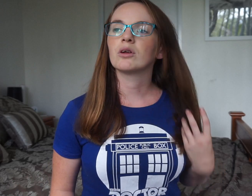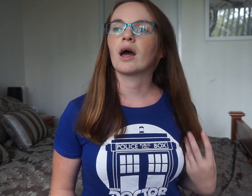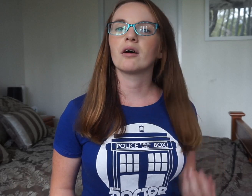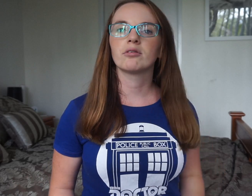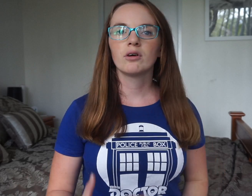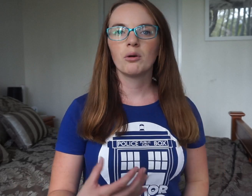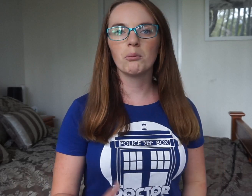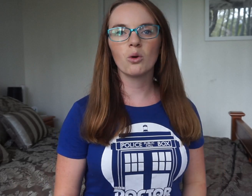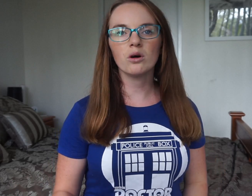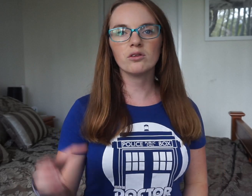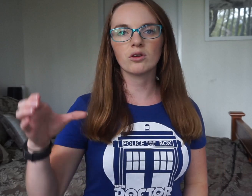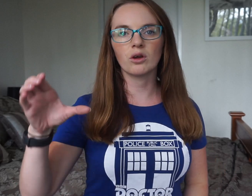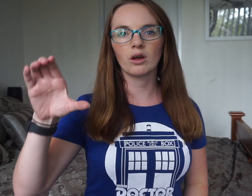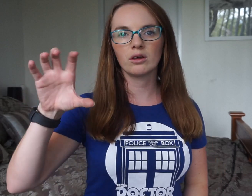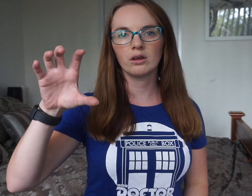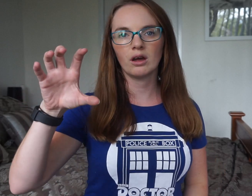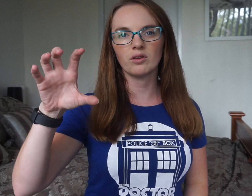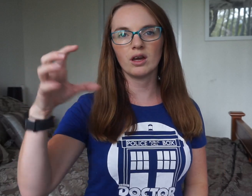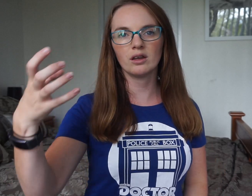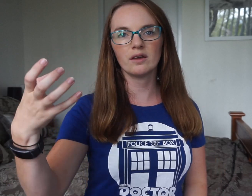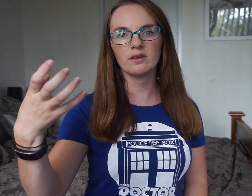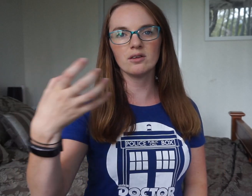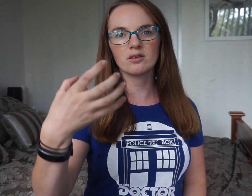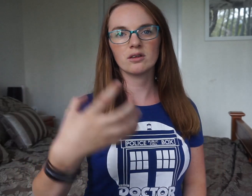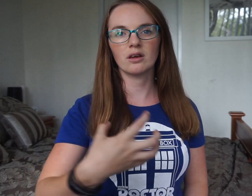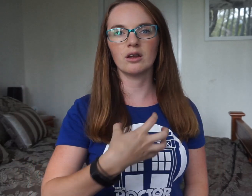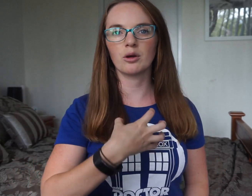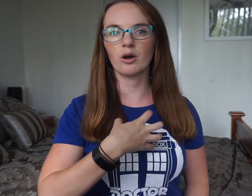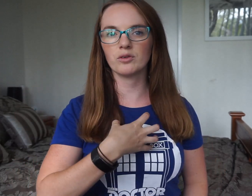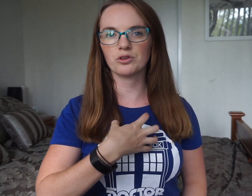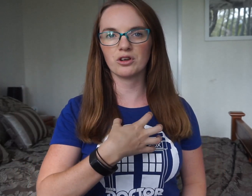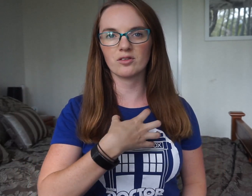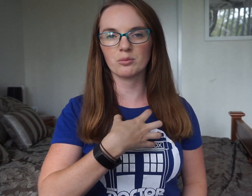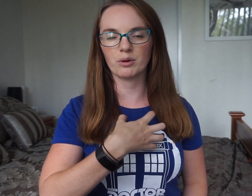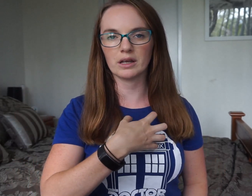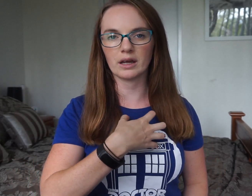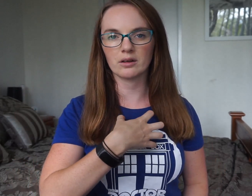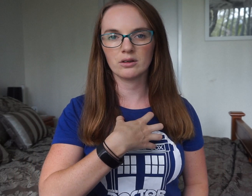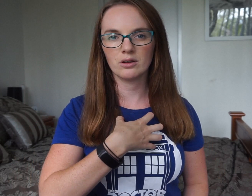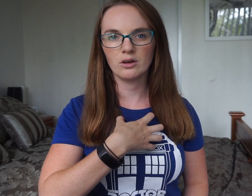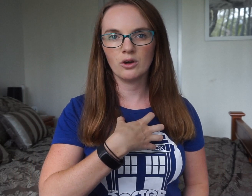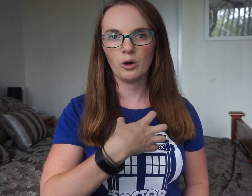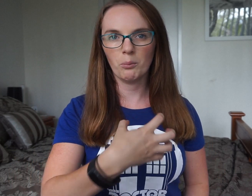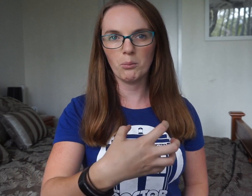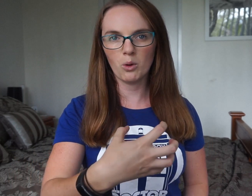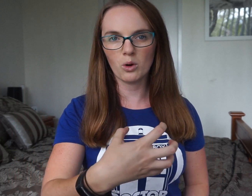can have more. So you have your hand like this and you go over your chest and bring it out. More.